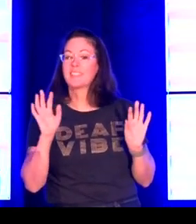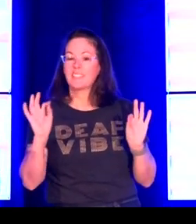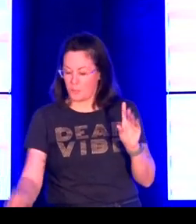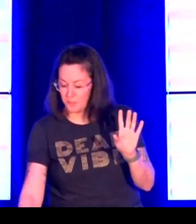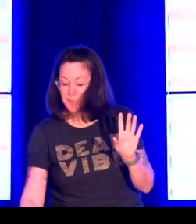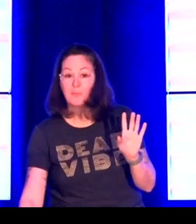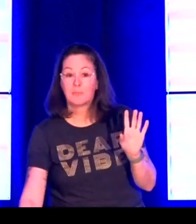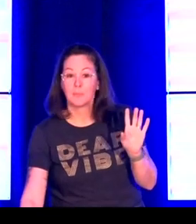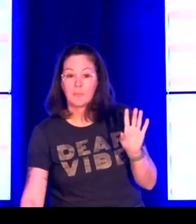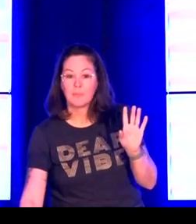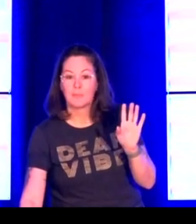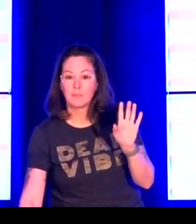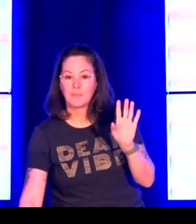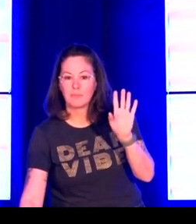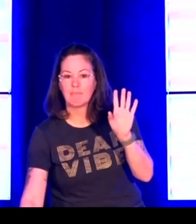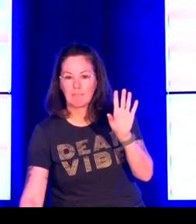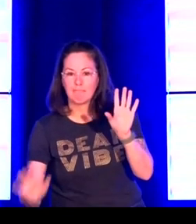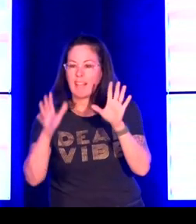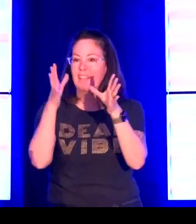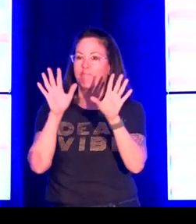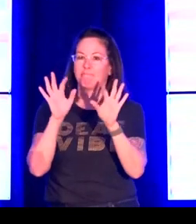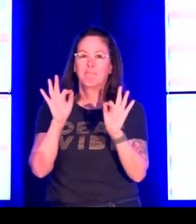And I'm hoping, oh, we have the right video here. Great.